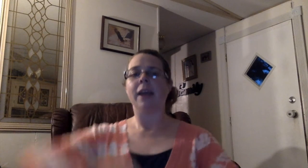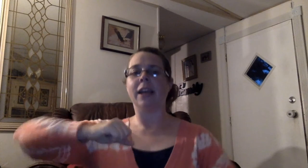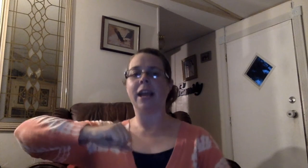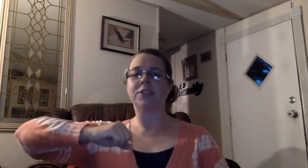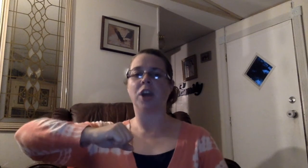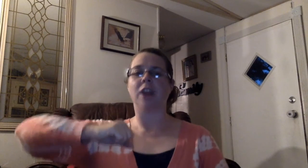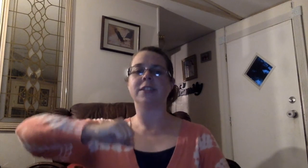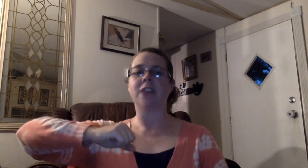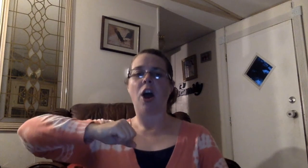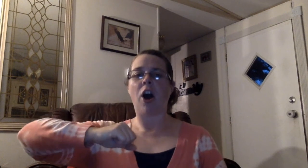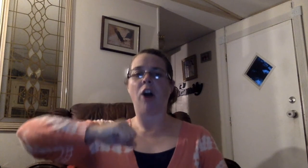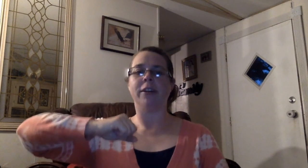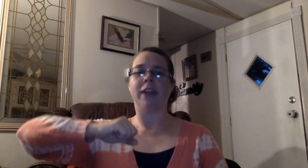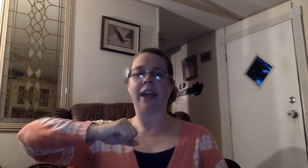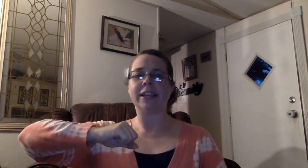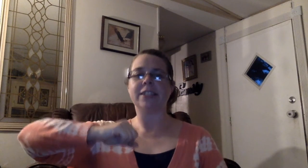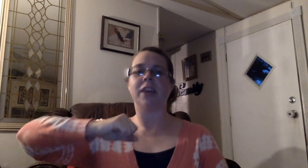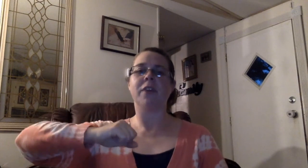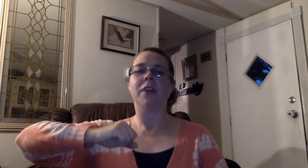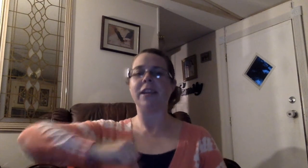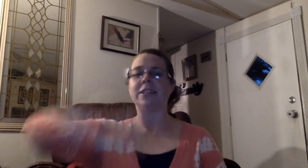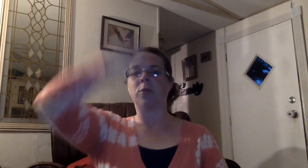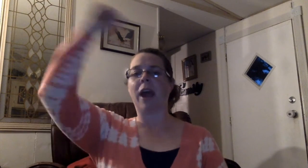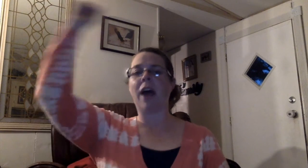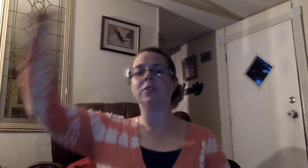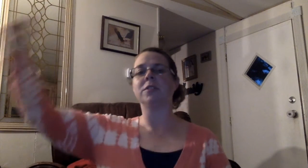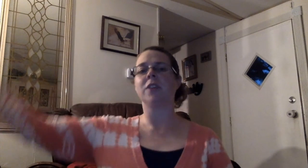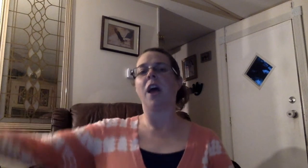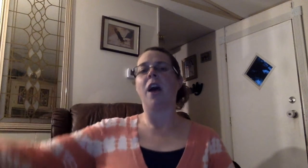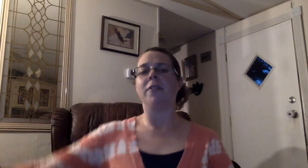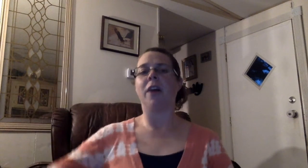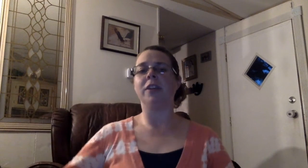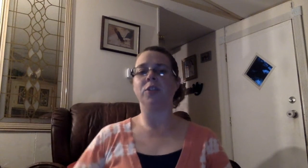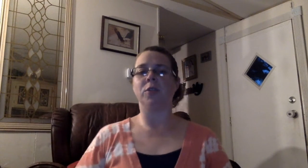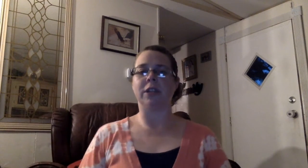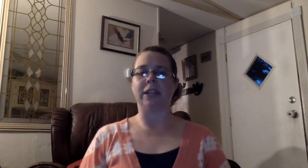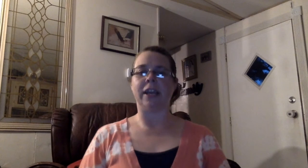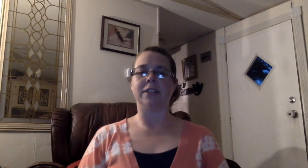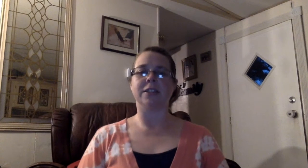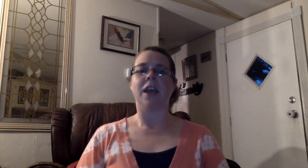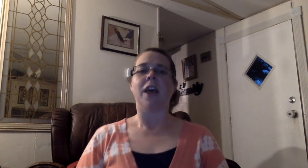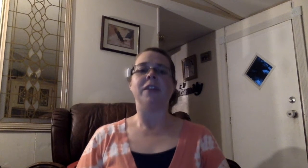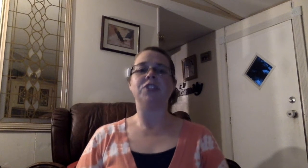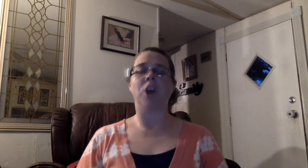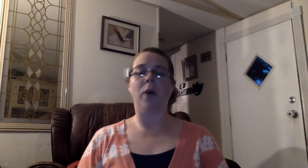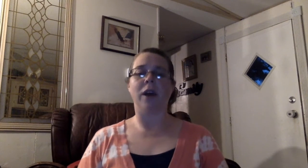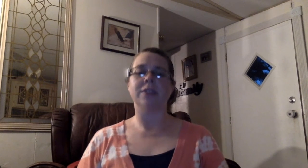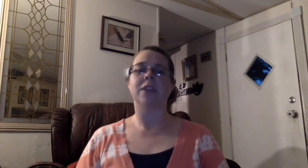Electrons are negative, they show us the nucleus, they show us